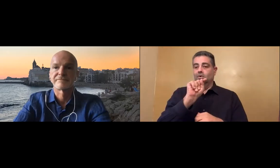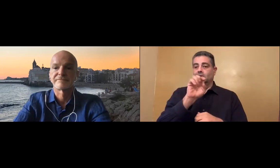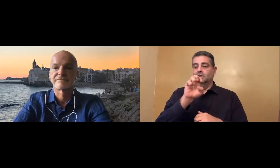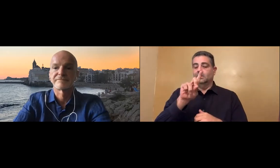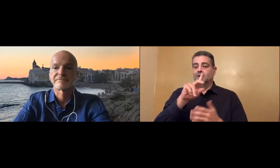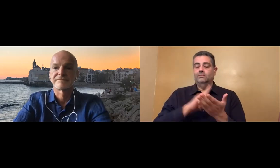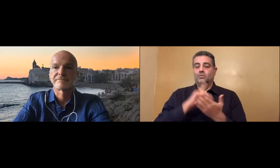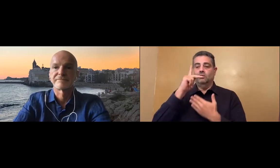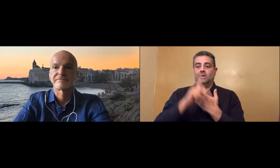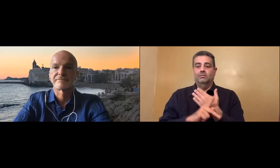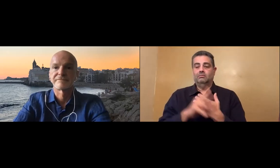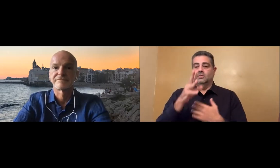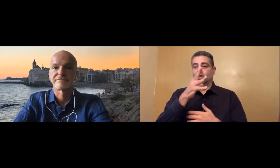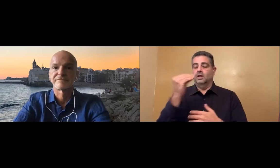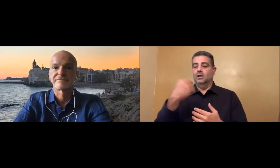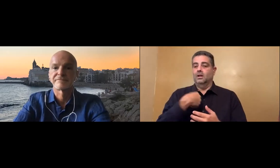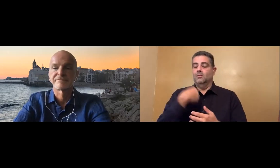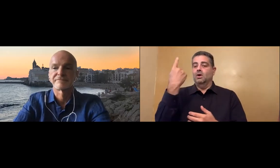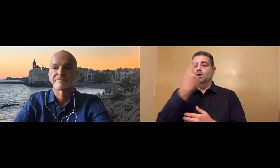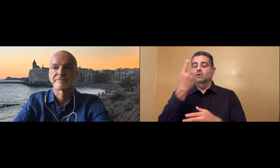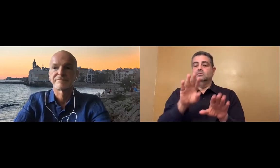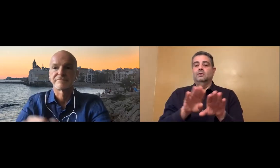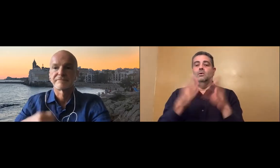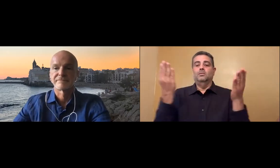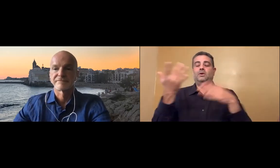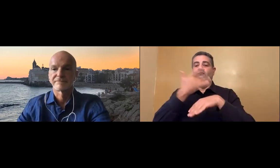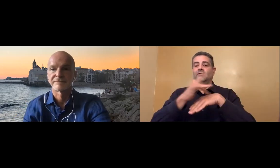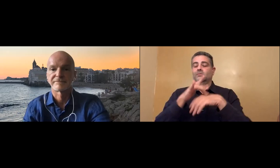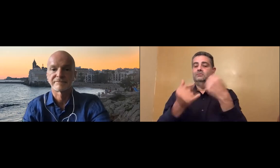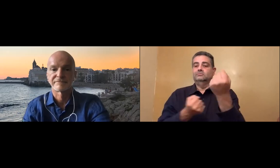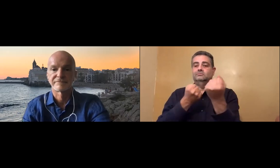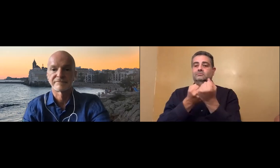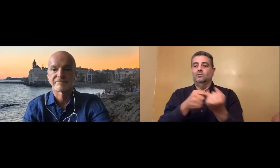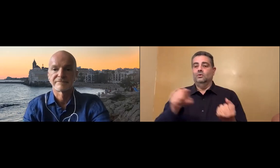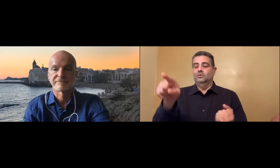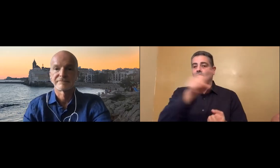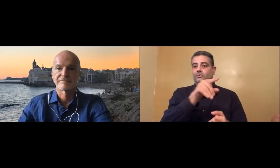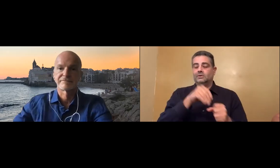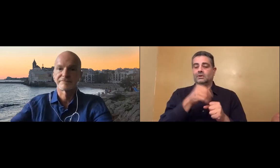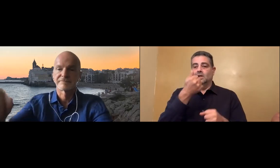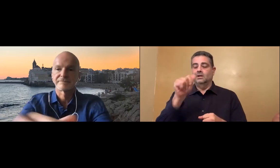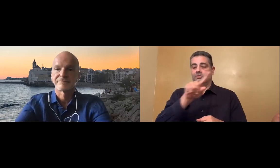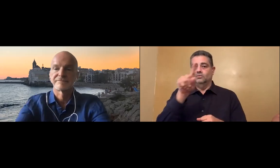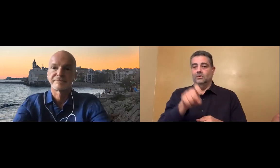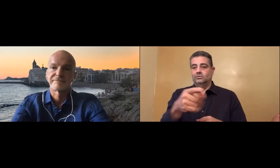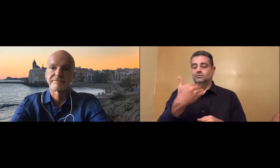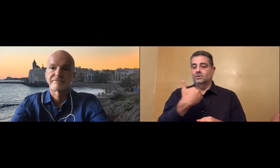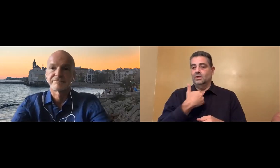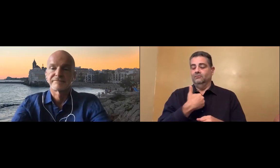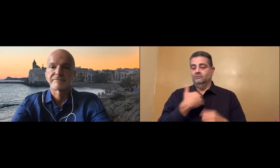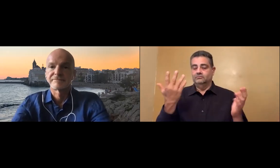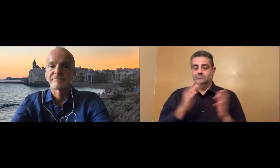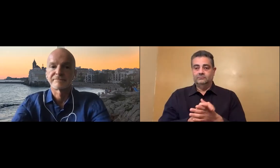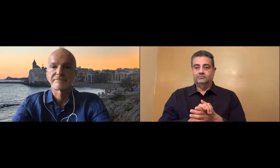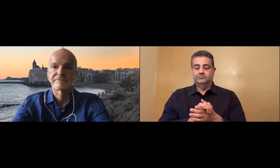equipment to provide to their constituents under their TED programs. And I'm available